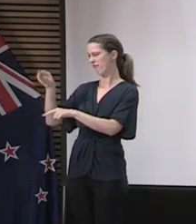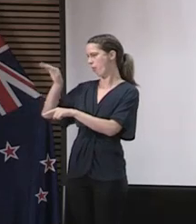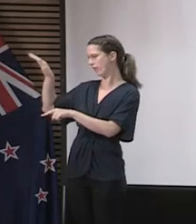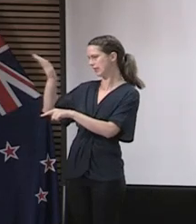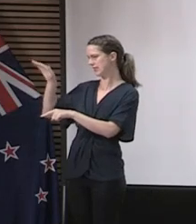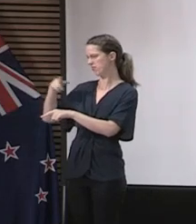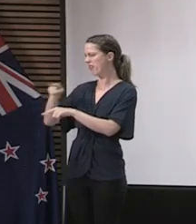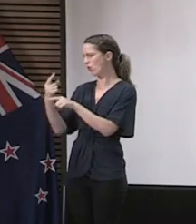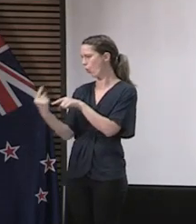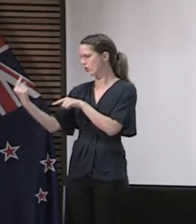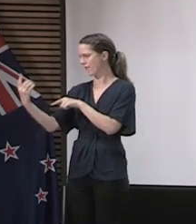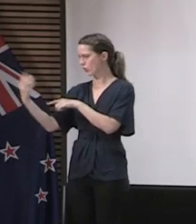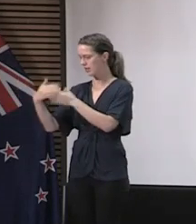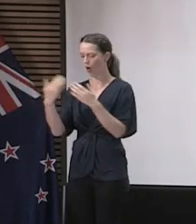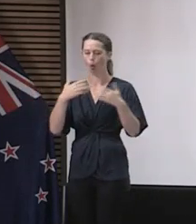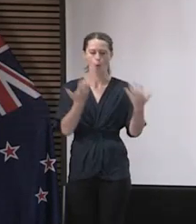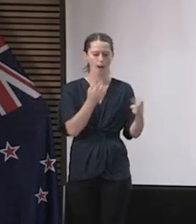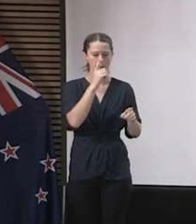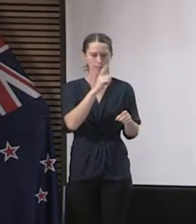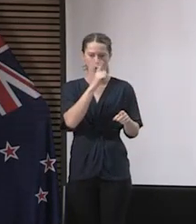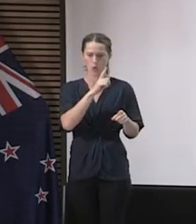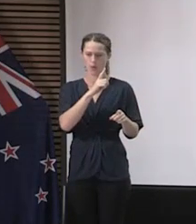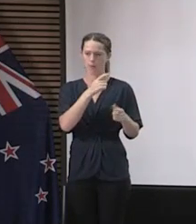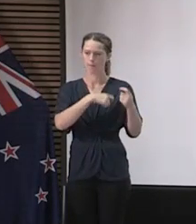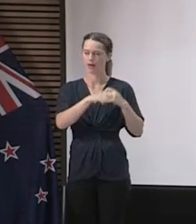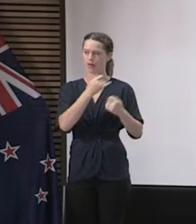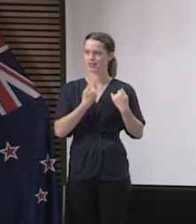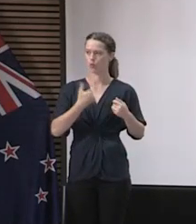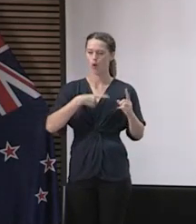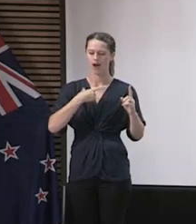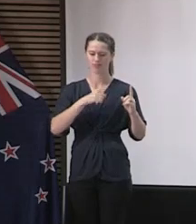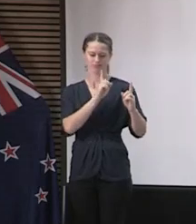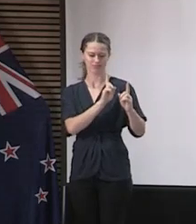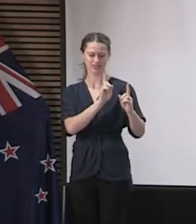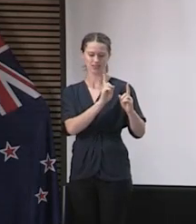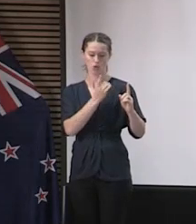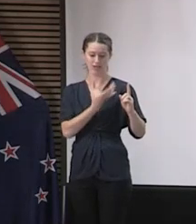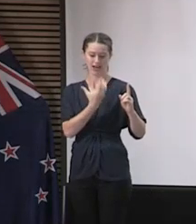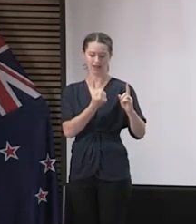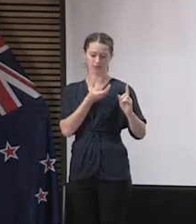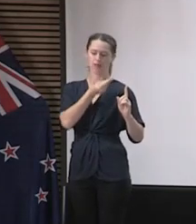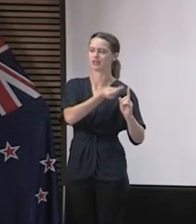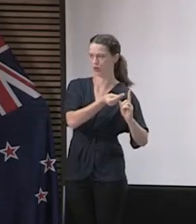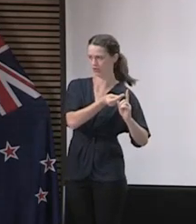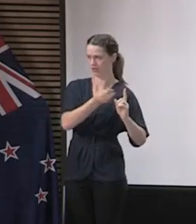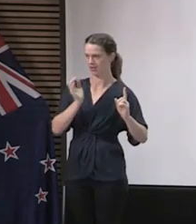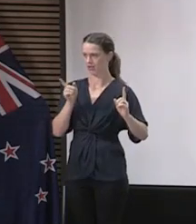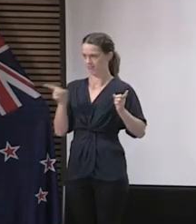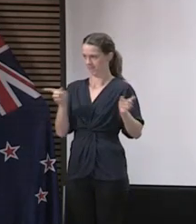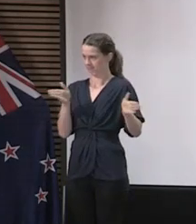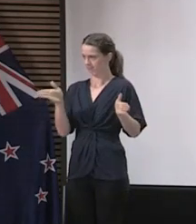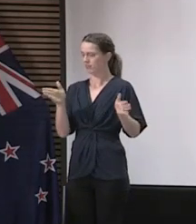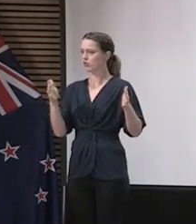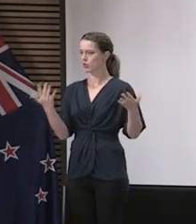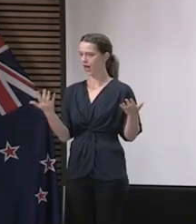self-isolation, and people who have become a case because they've been exposed to someone already here. And what we're doing now is